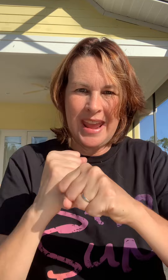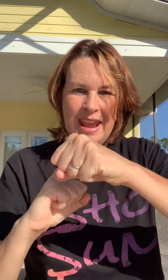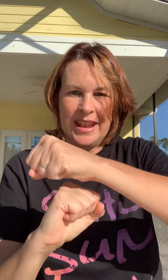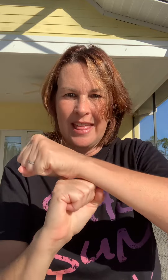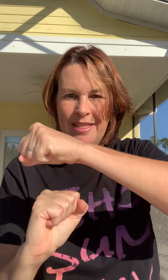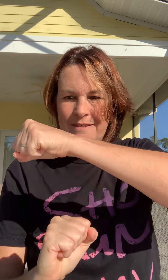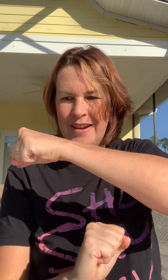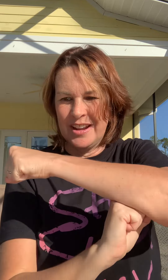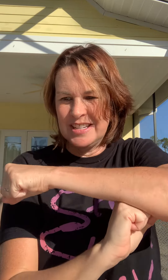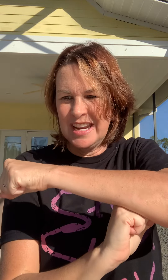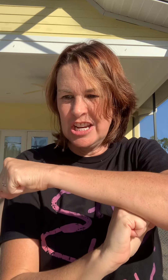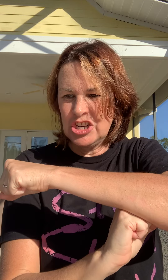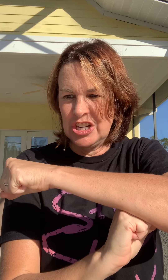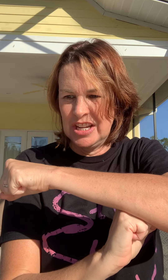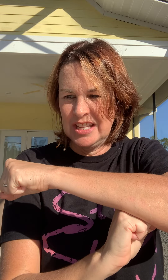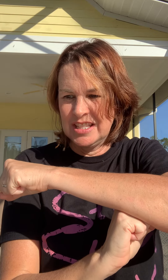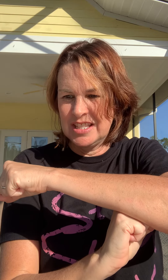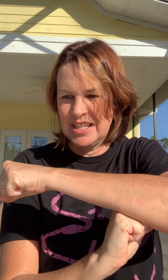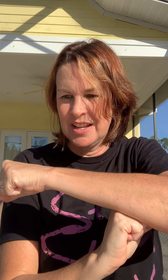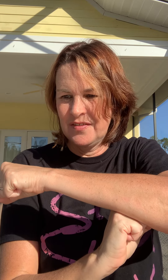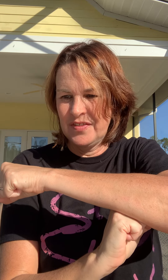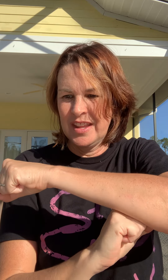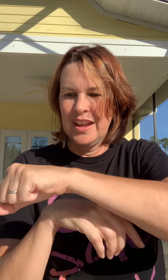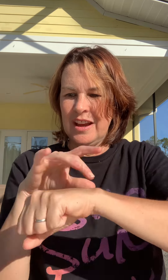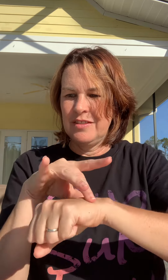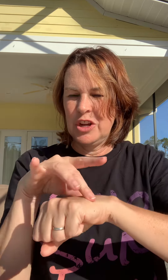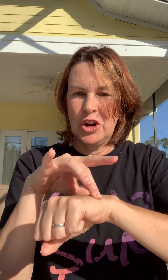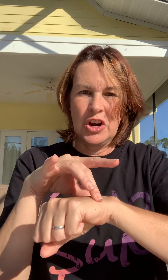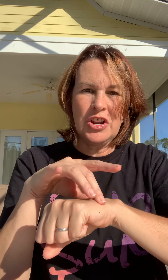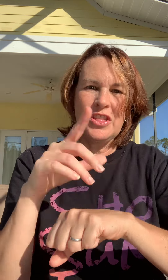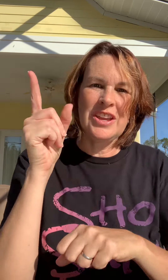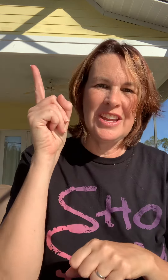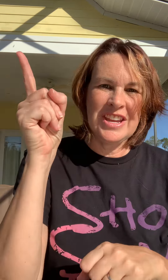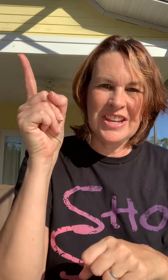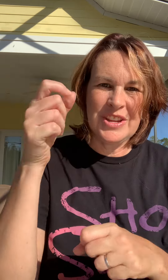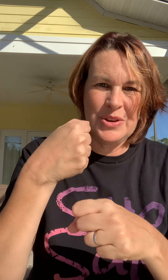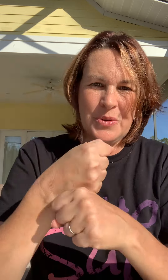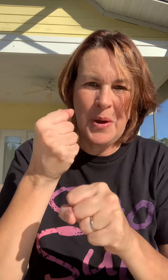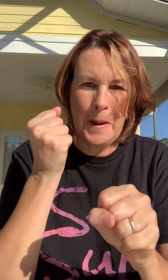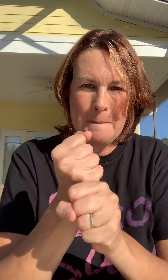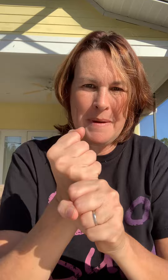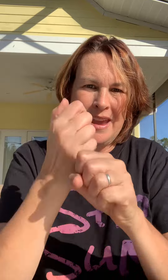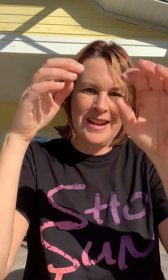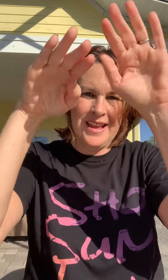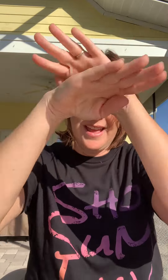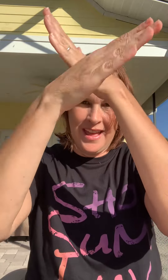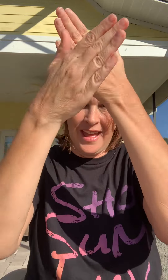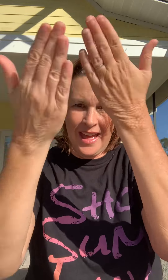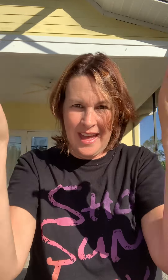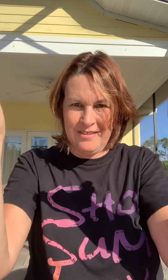the foundations of the earth you made heaven